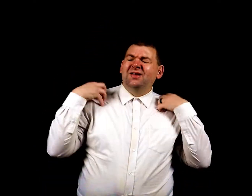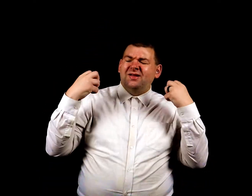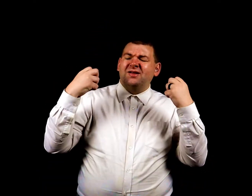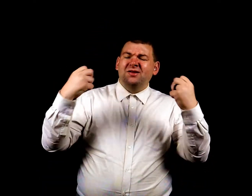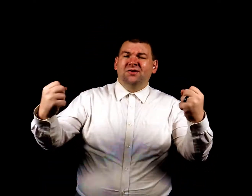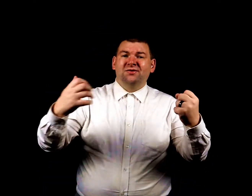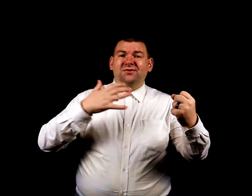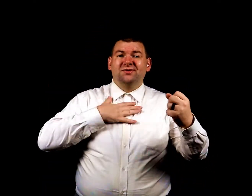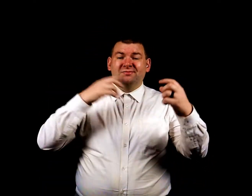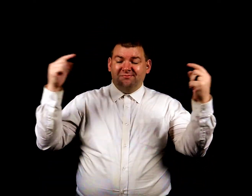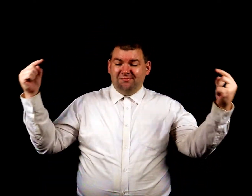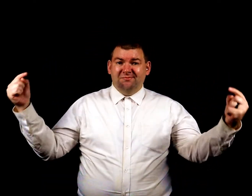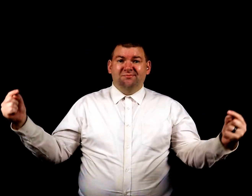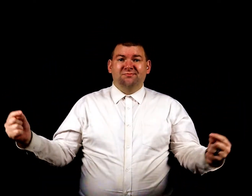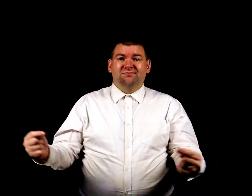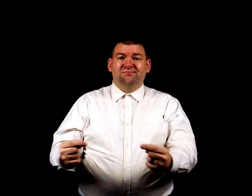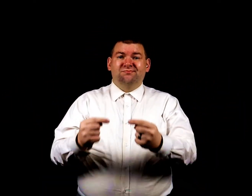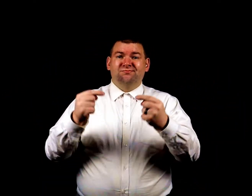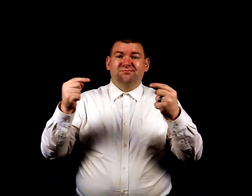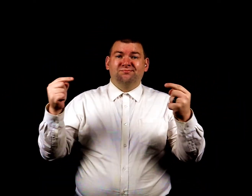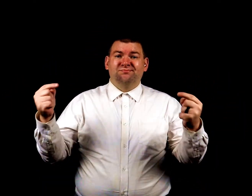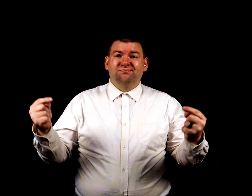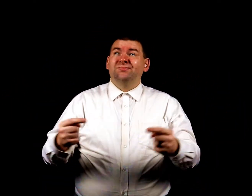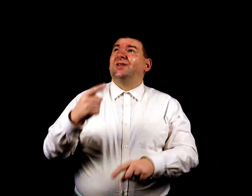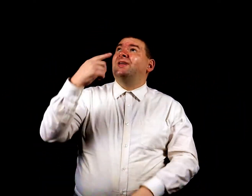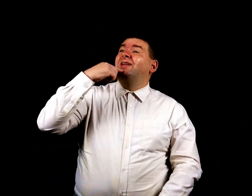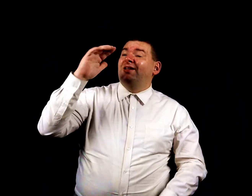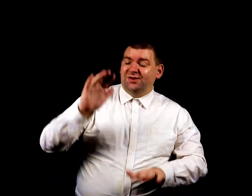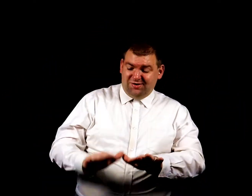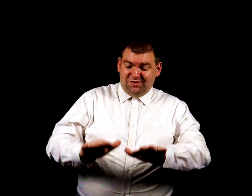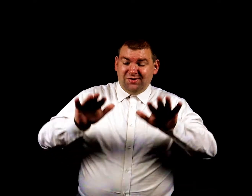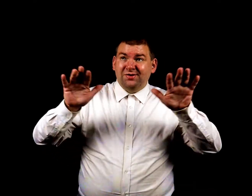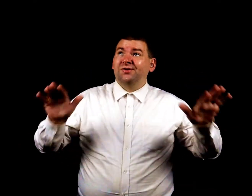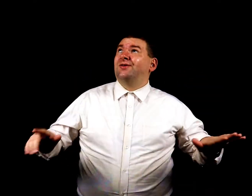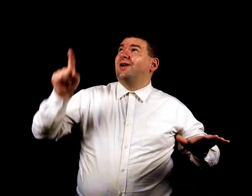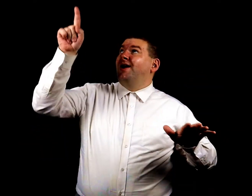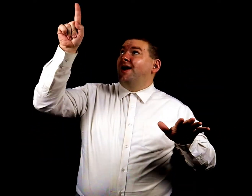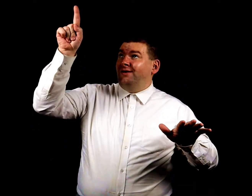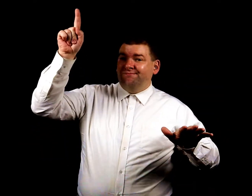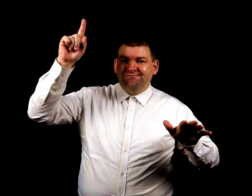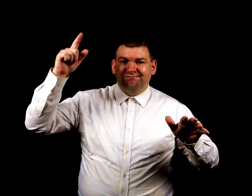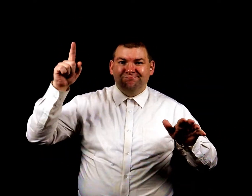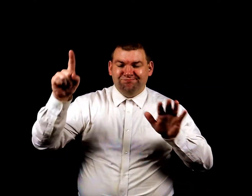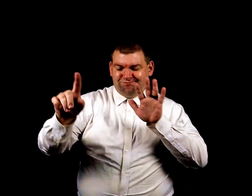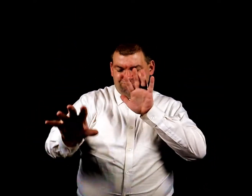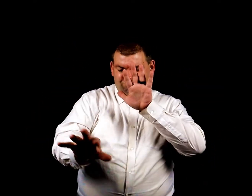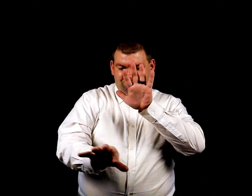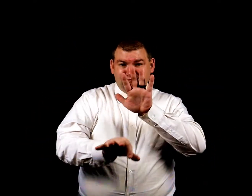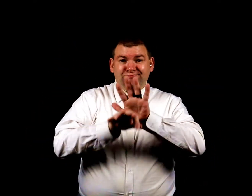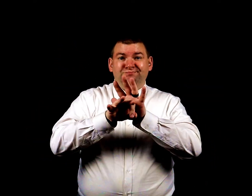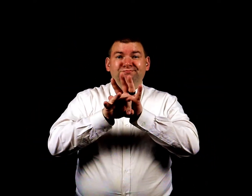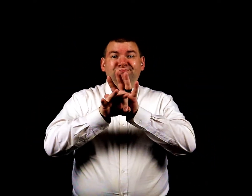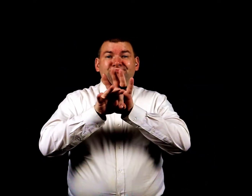my wounds And say to me child You are chosen